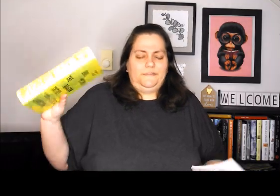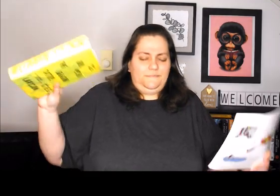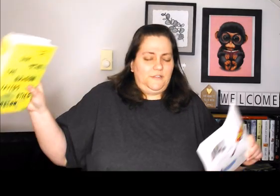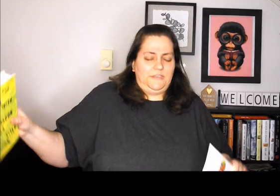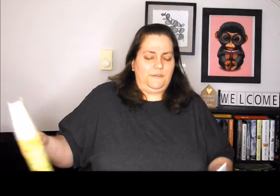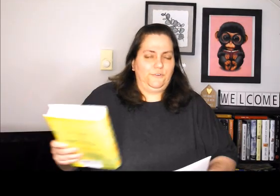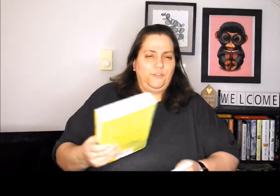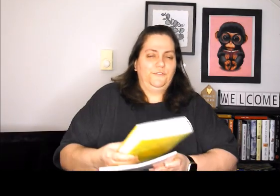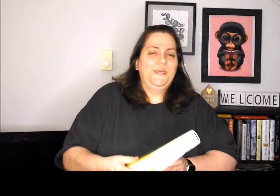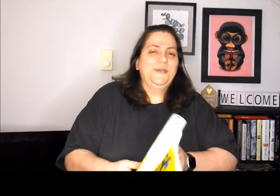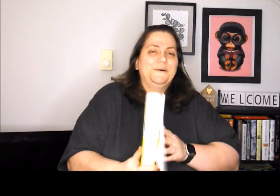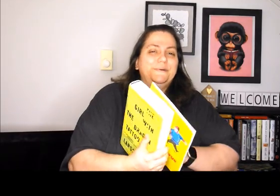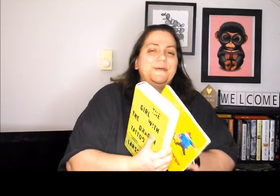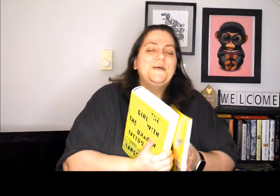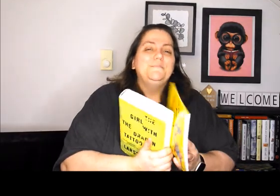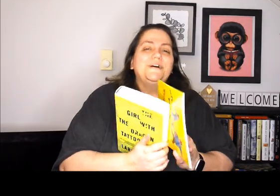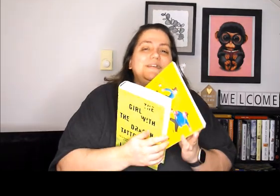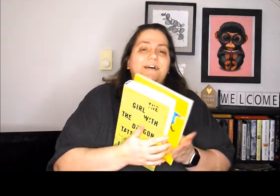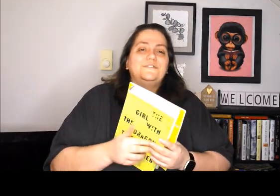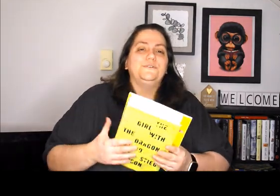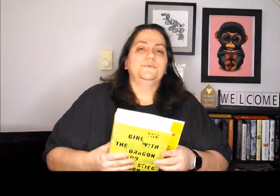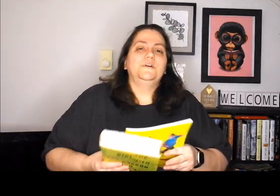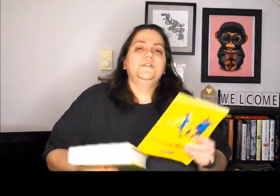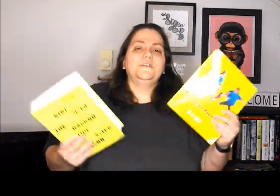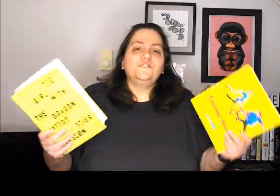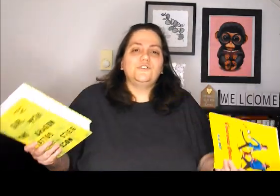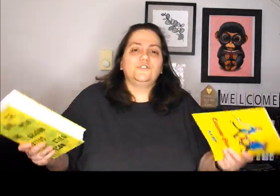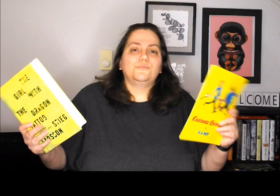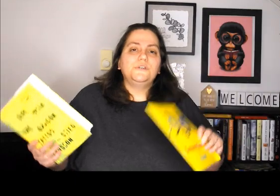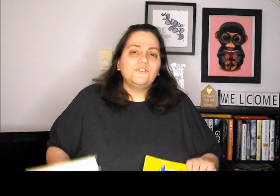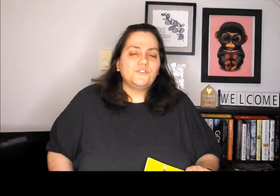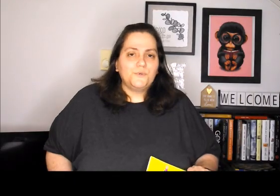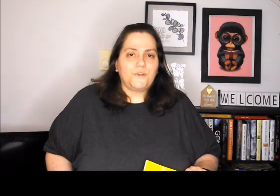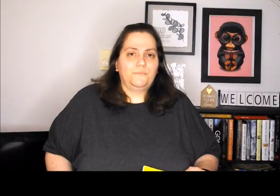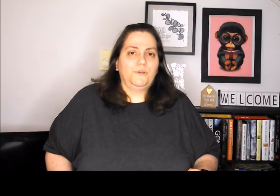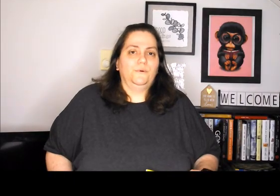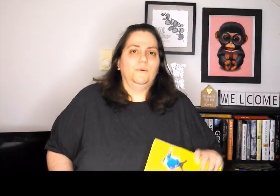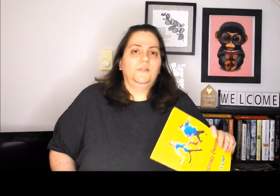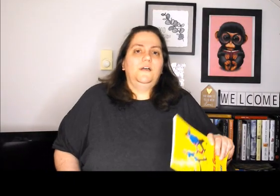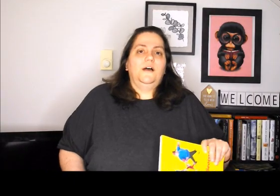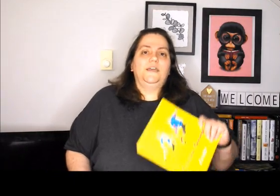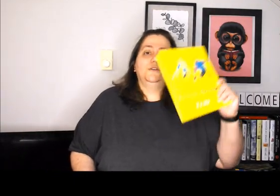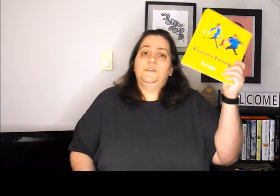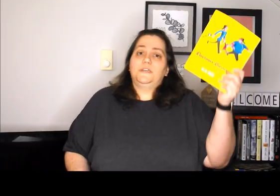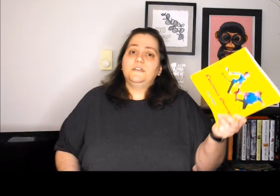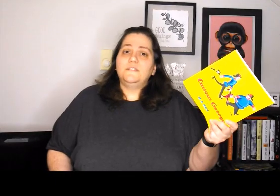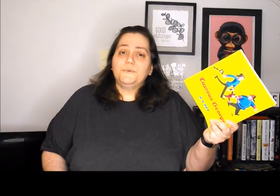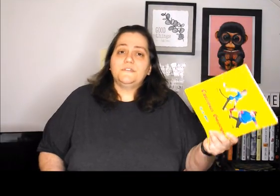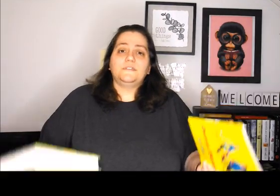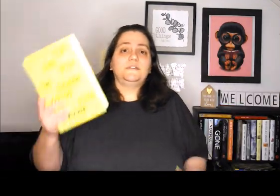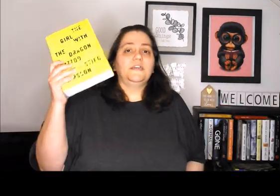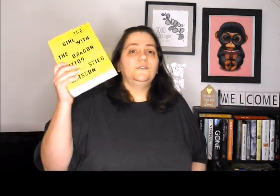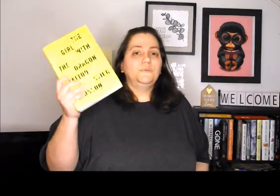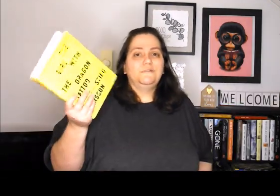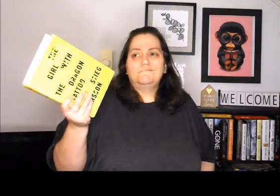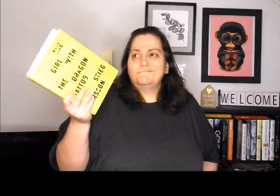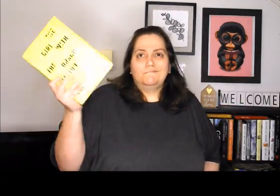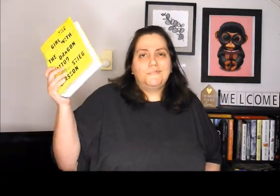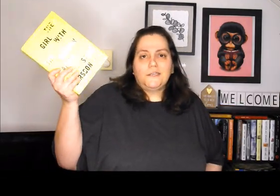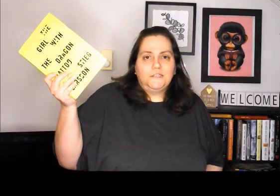I'll save that for another video. But yeah, so this year to reach the 200 book goal, I can read a kid's books and I can read not kid